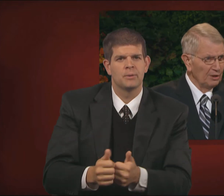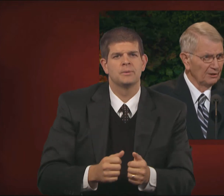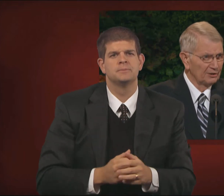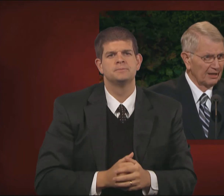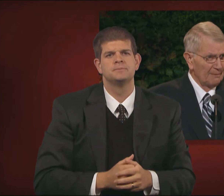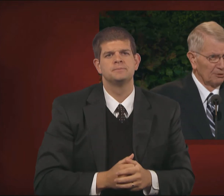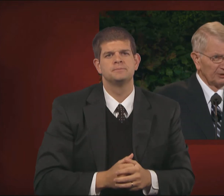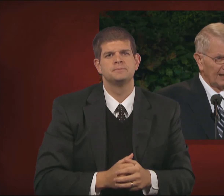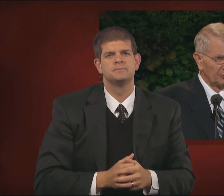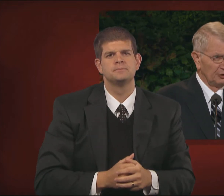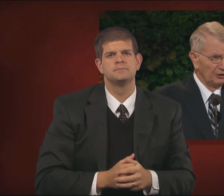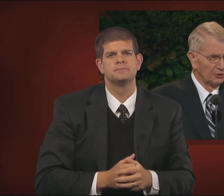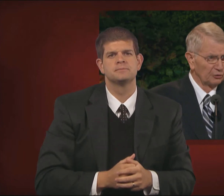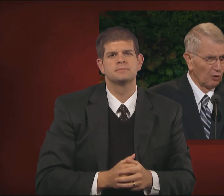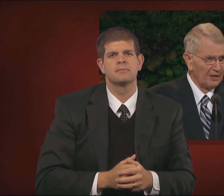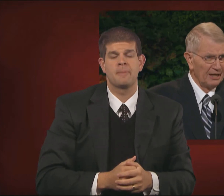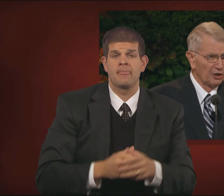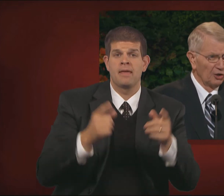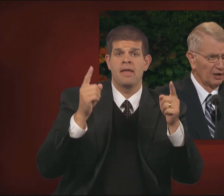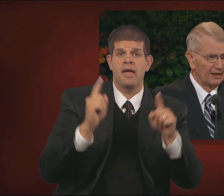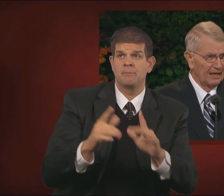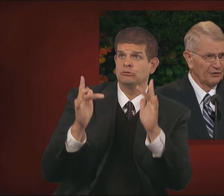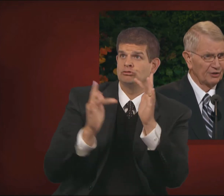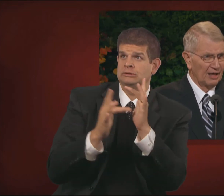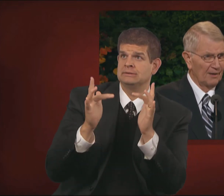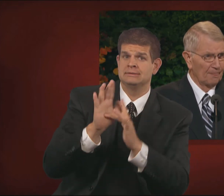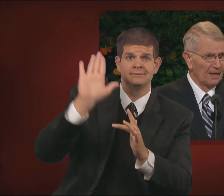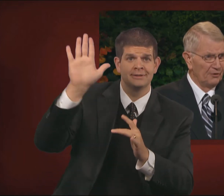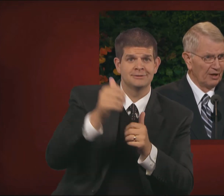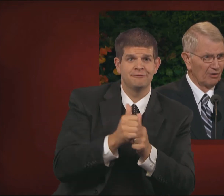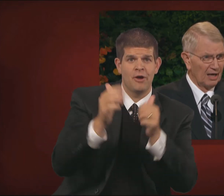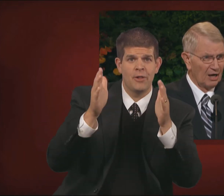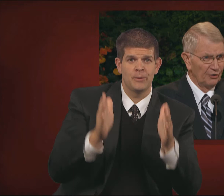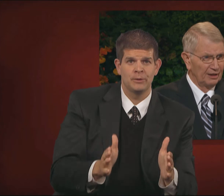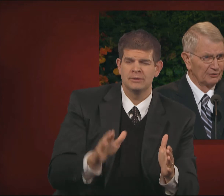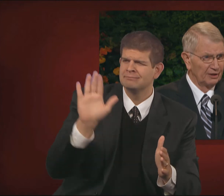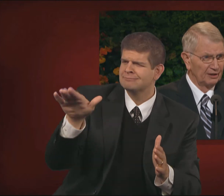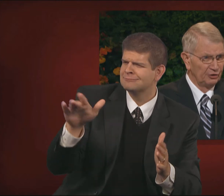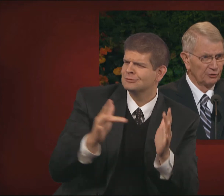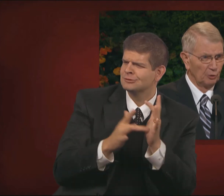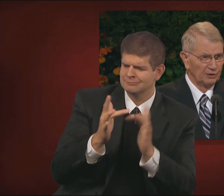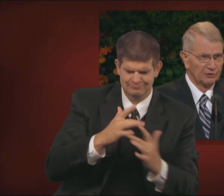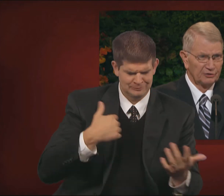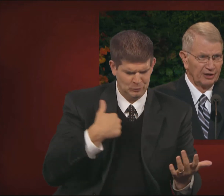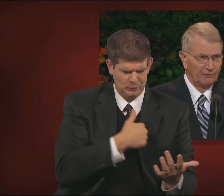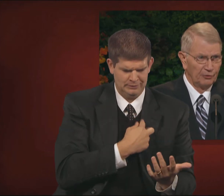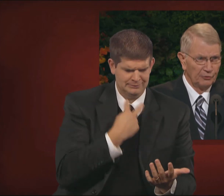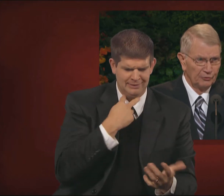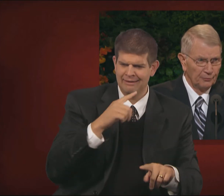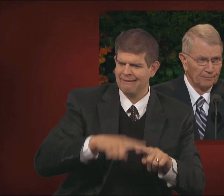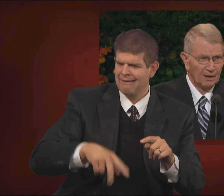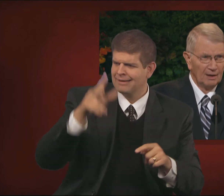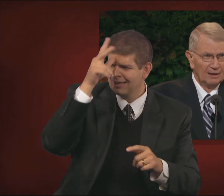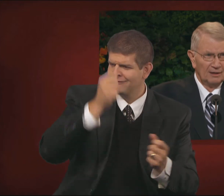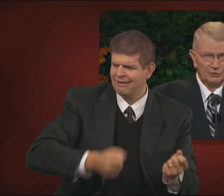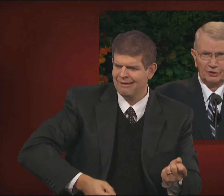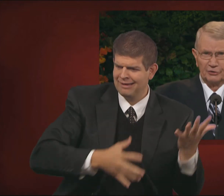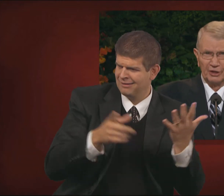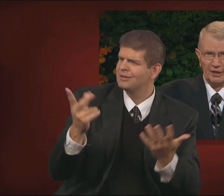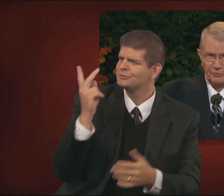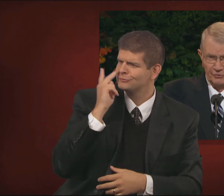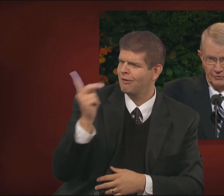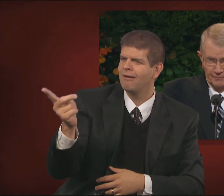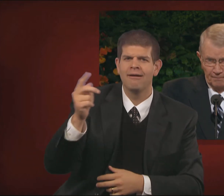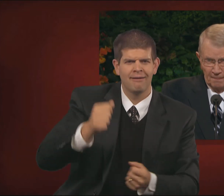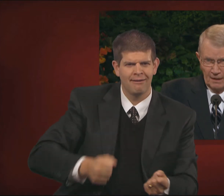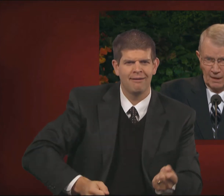When the disciples asked Jesus why they could not cast the devil out as they had just witnessed the Savior do, Jesus